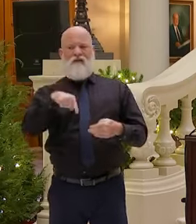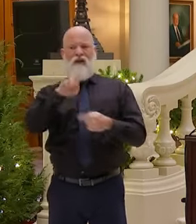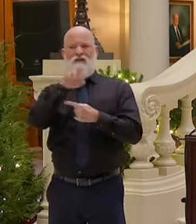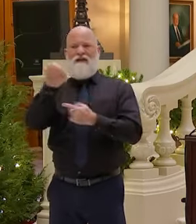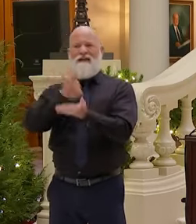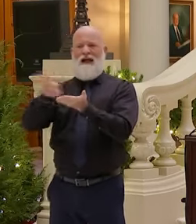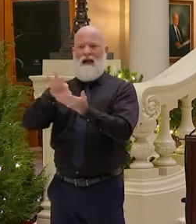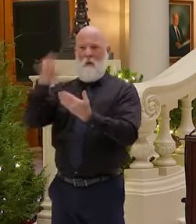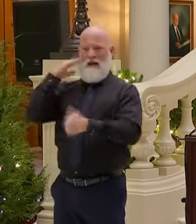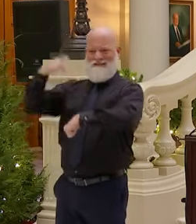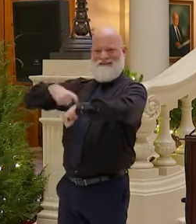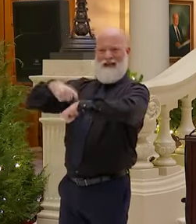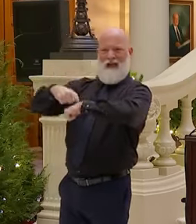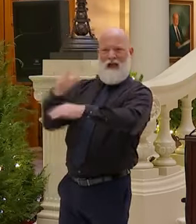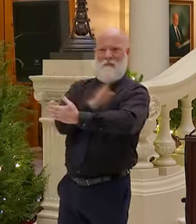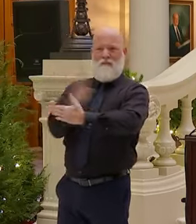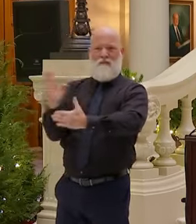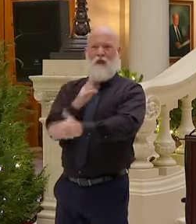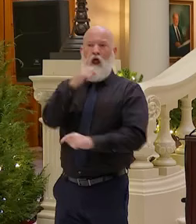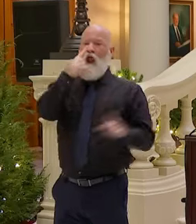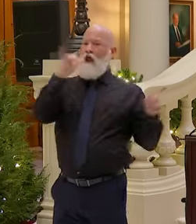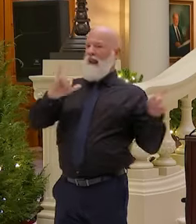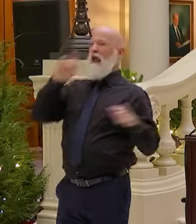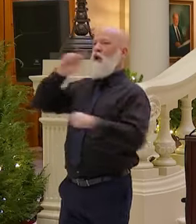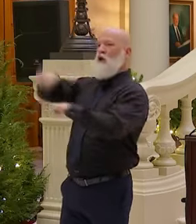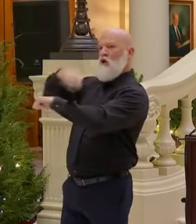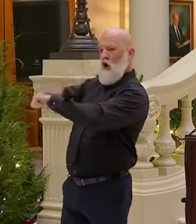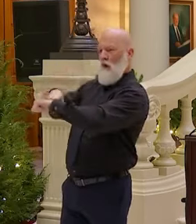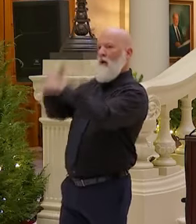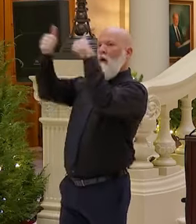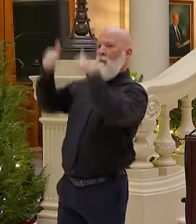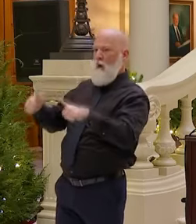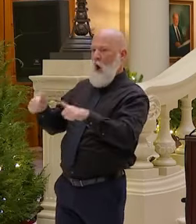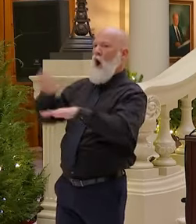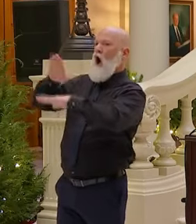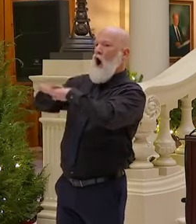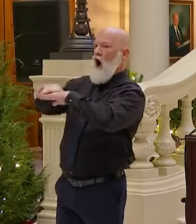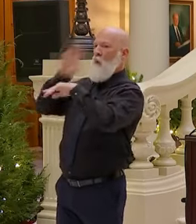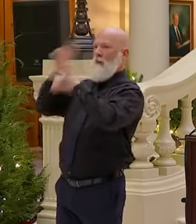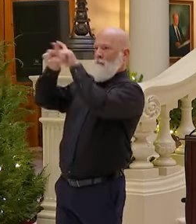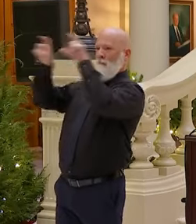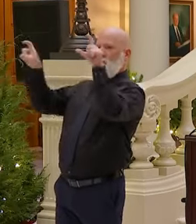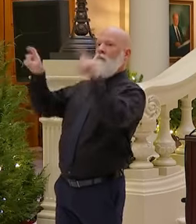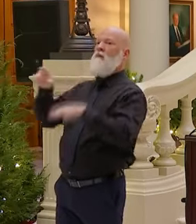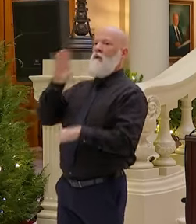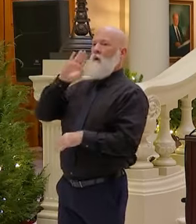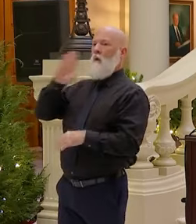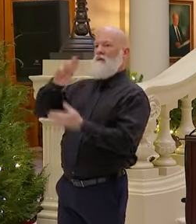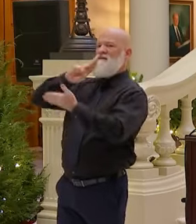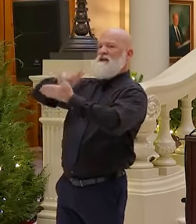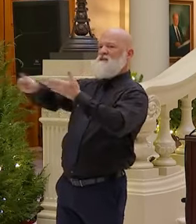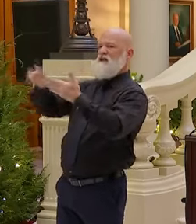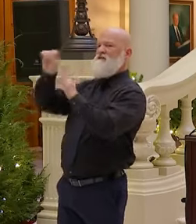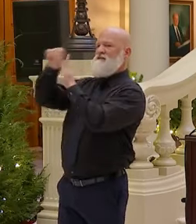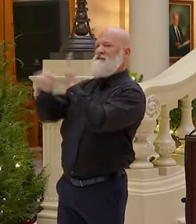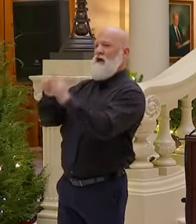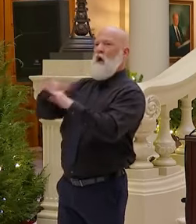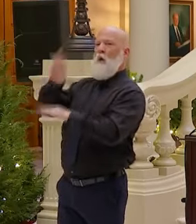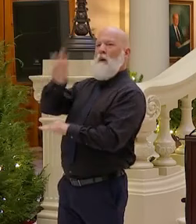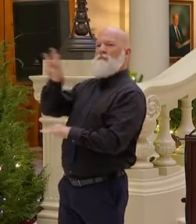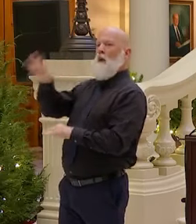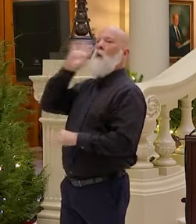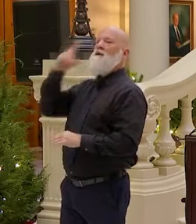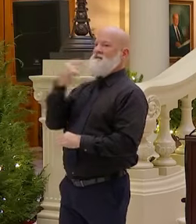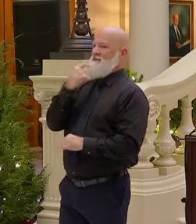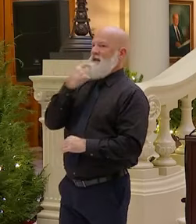It's going to look like a regular ENR. You know, we have a banner on the Secretary of State site. It'll say recount results in the top banner. And then you click on that.